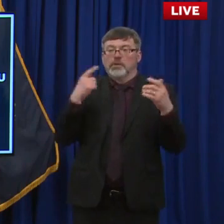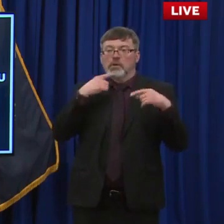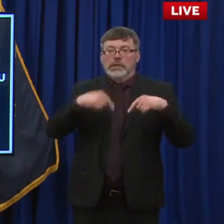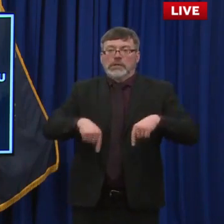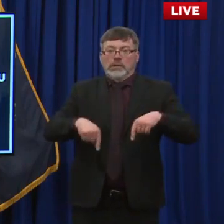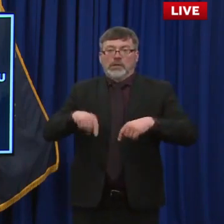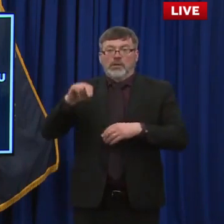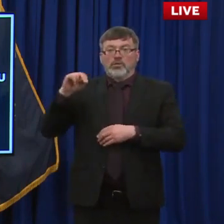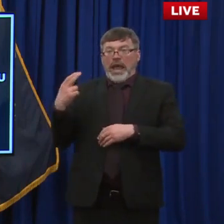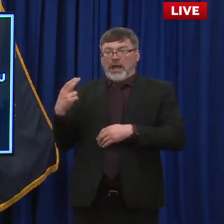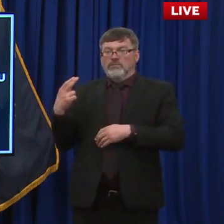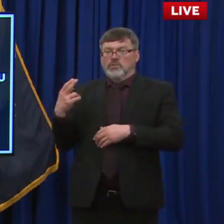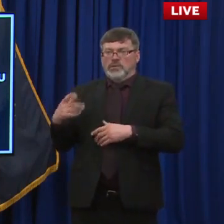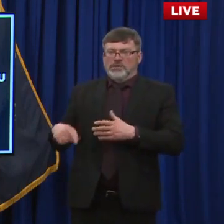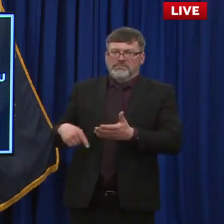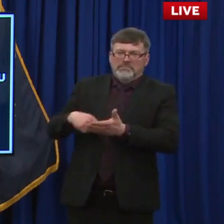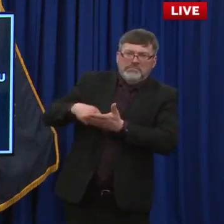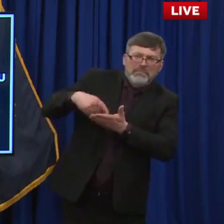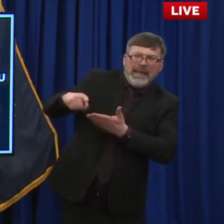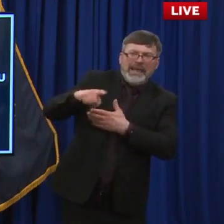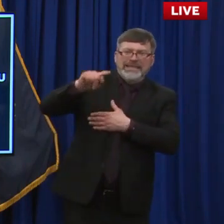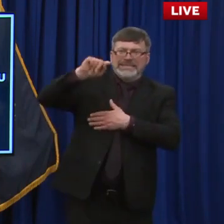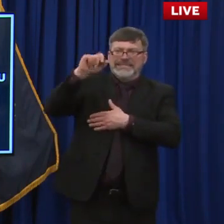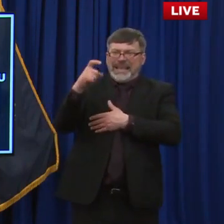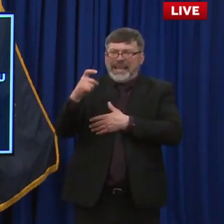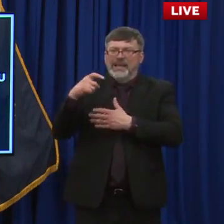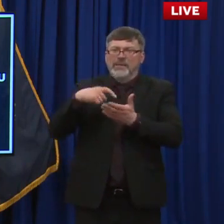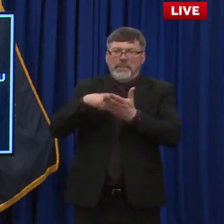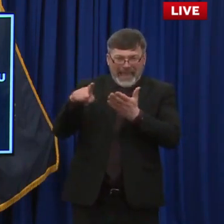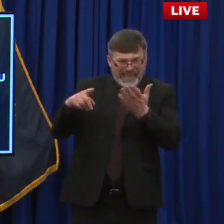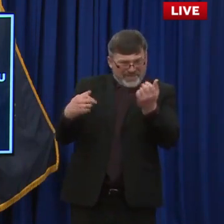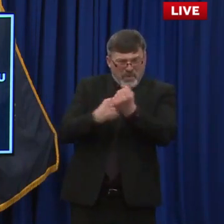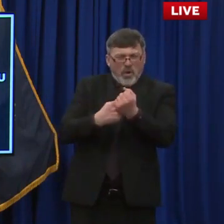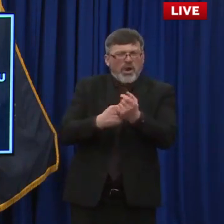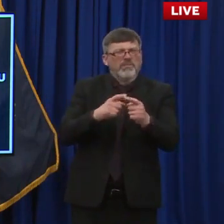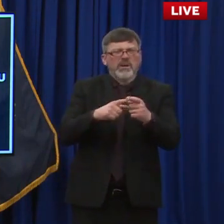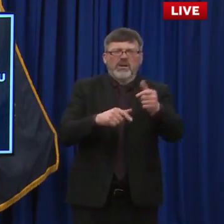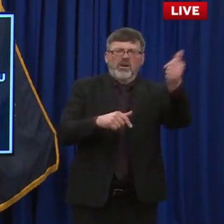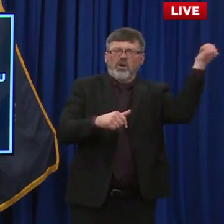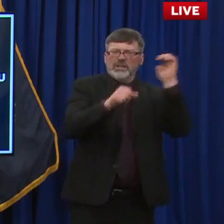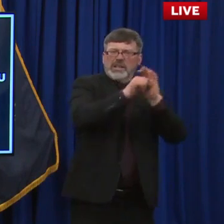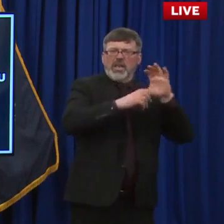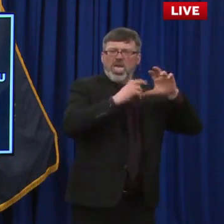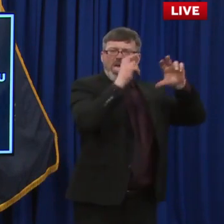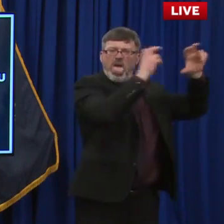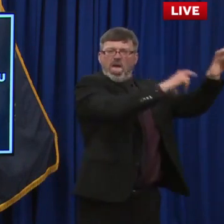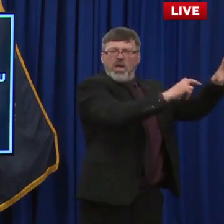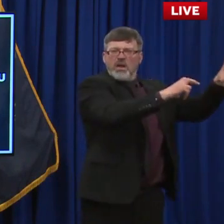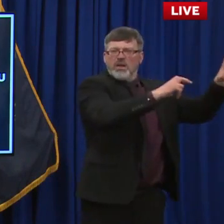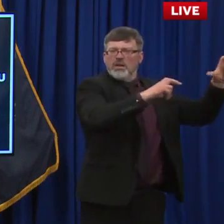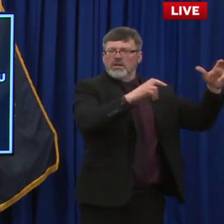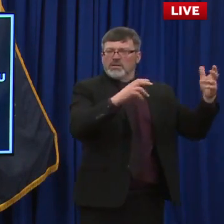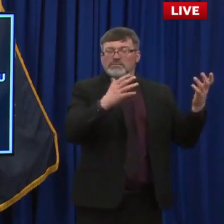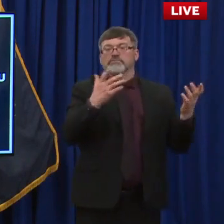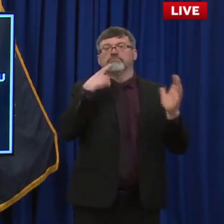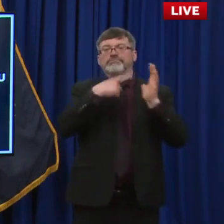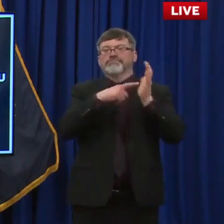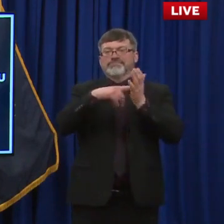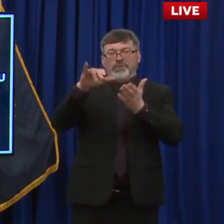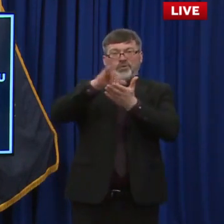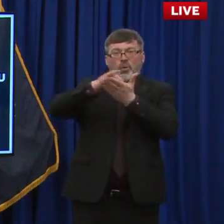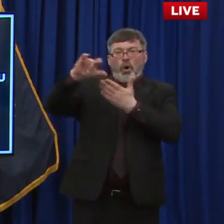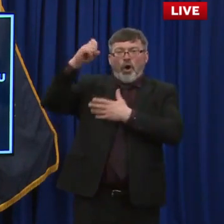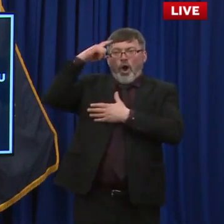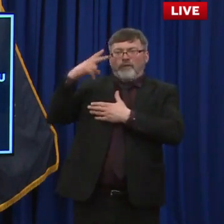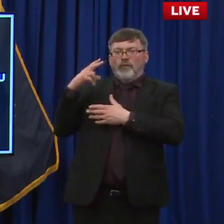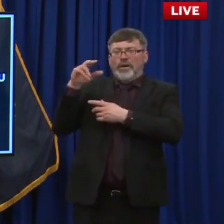to pay for states like California and Andrew Cuomo in New York. And that's not fair. That's not appropriate. That wasn't how any of the previous bills were done. But now